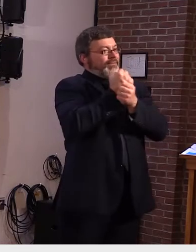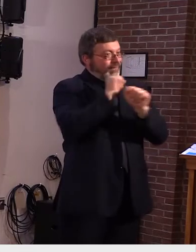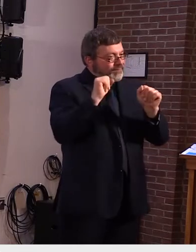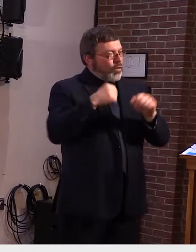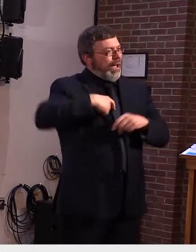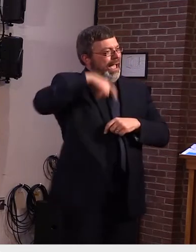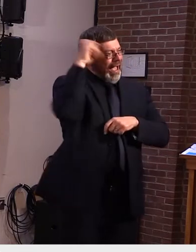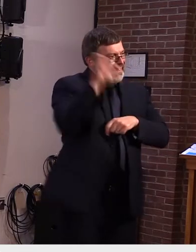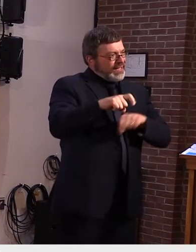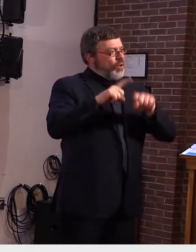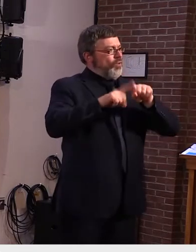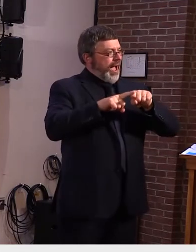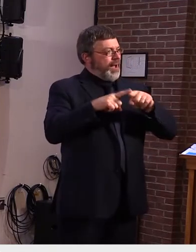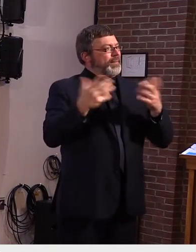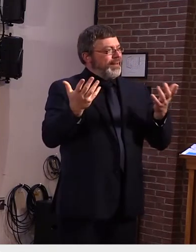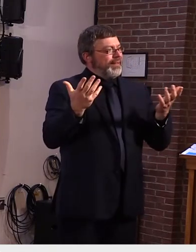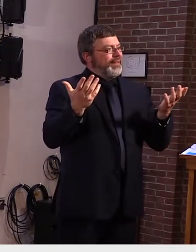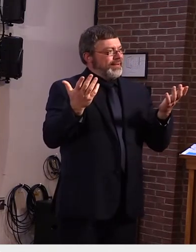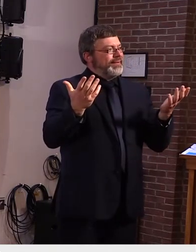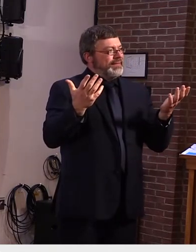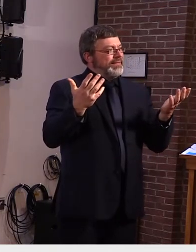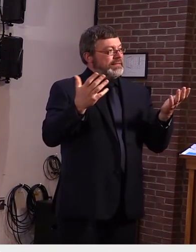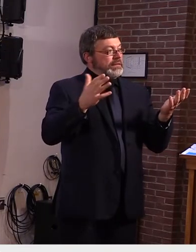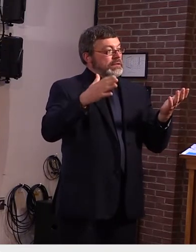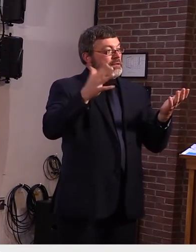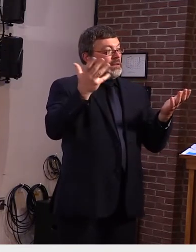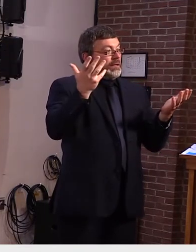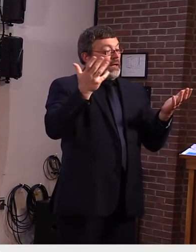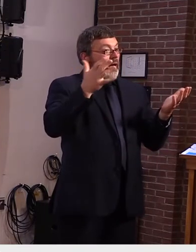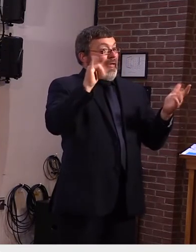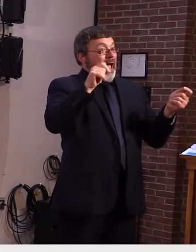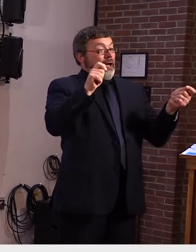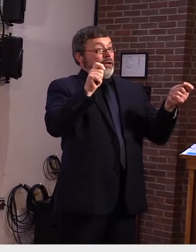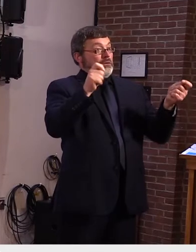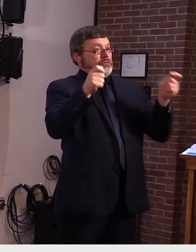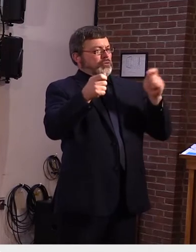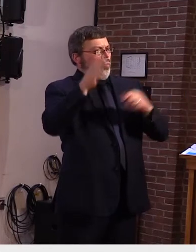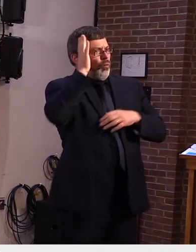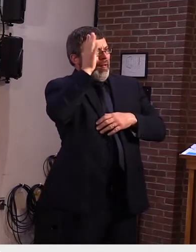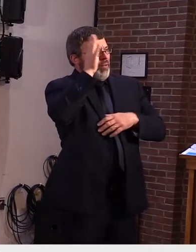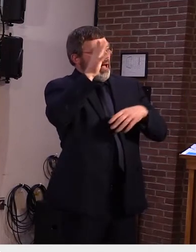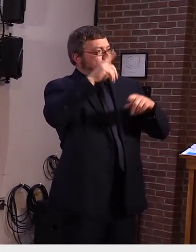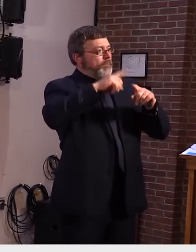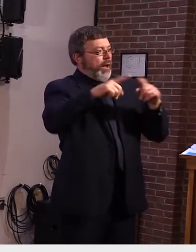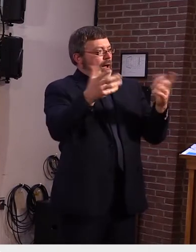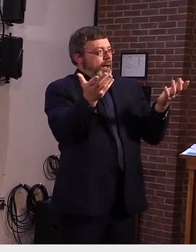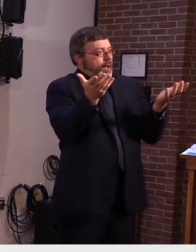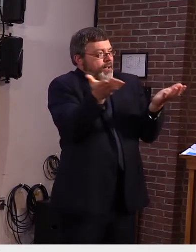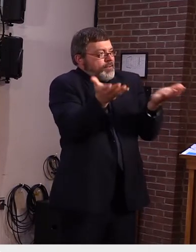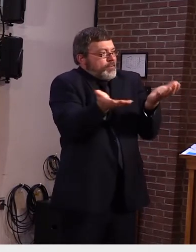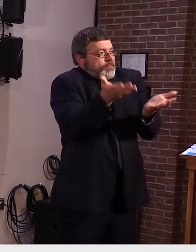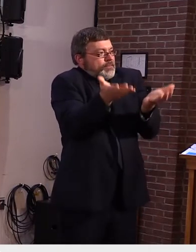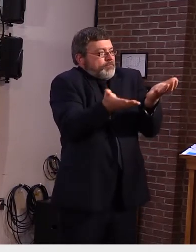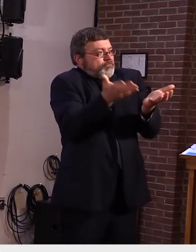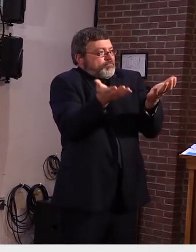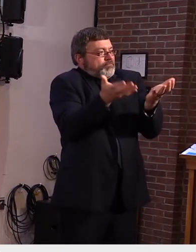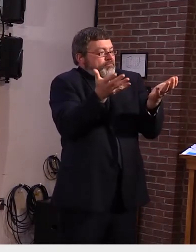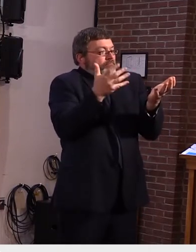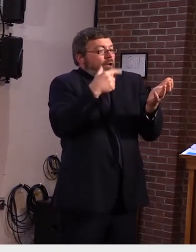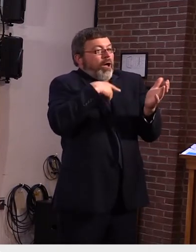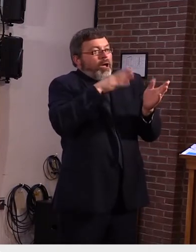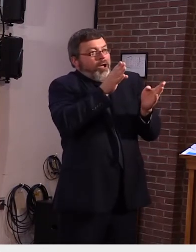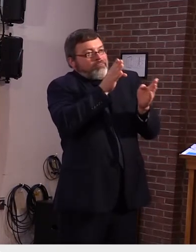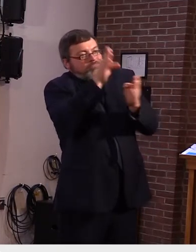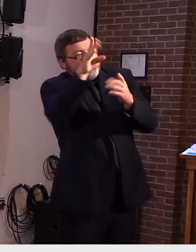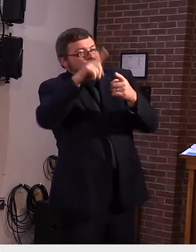if we if uh which we will uh go to uh carbon neutral type of uh heating and so